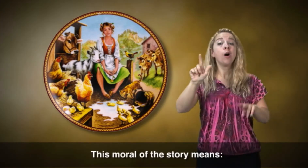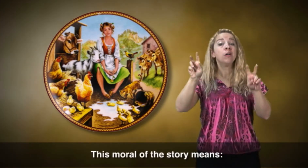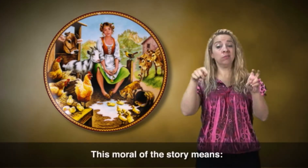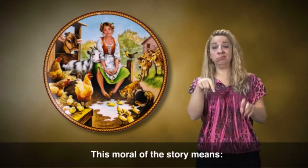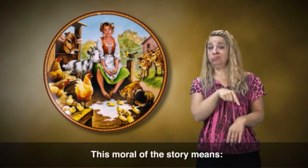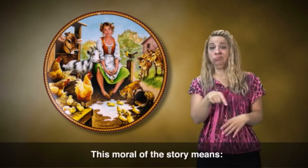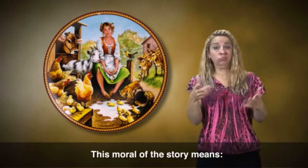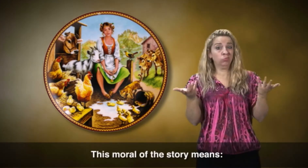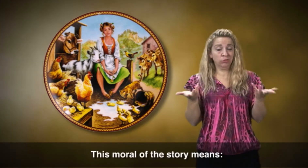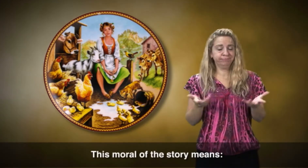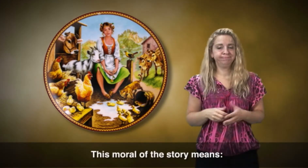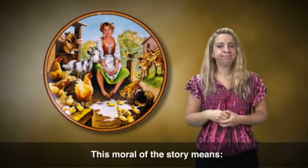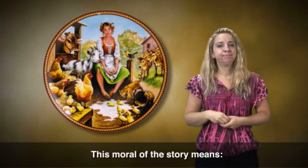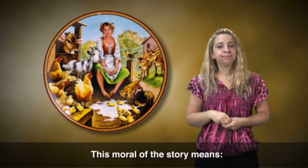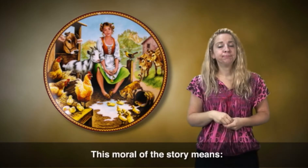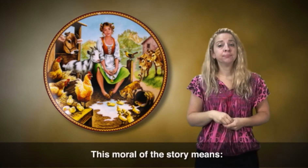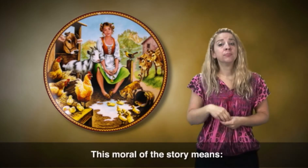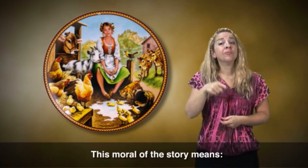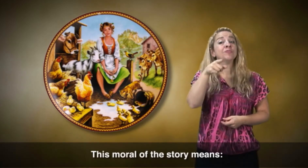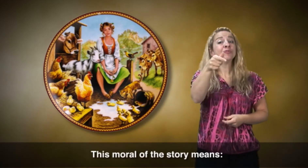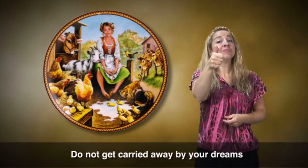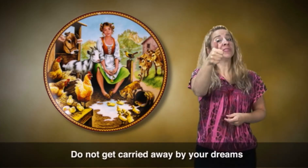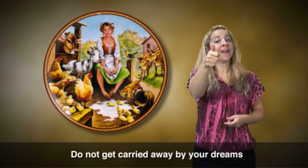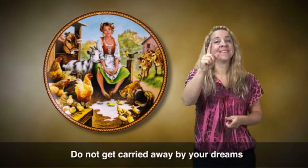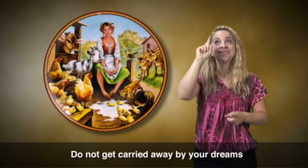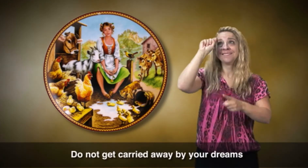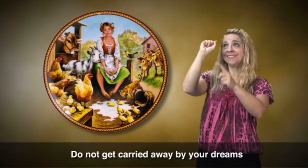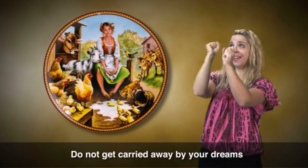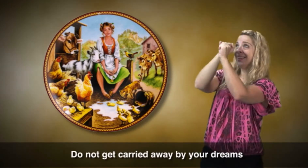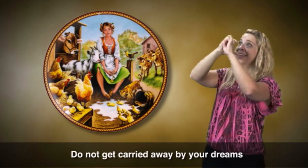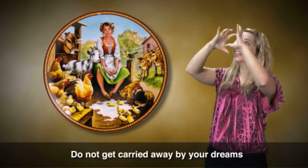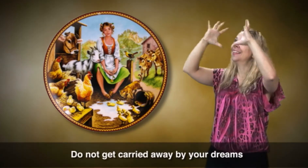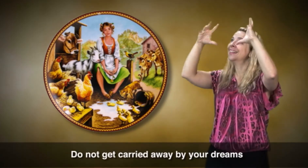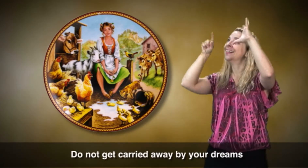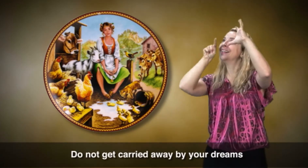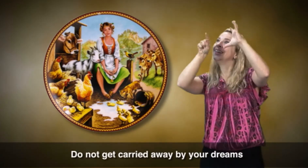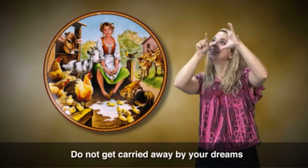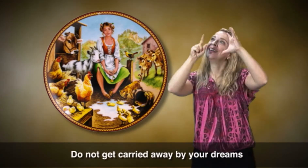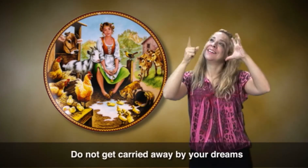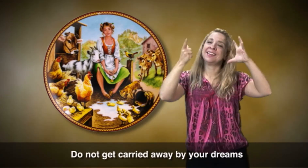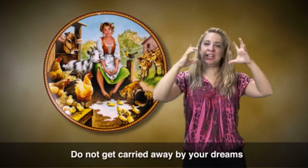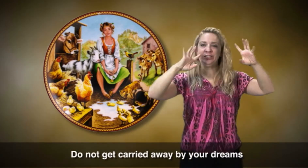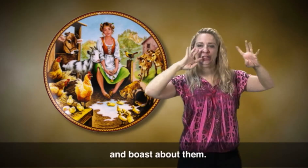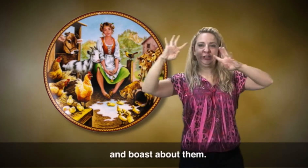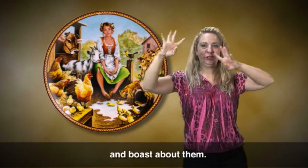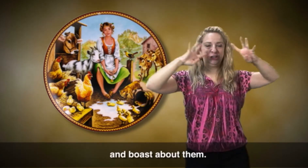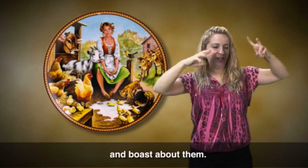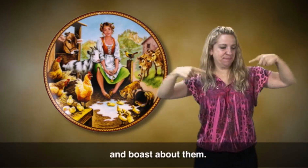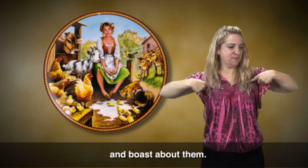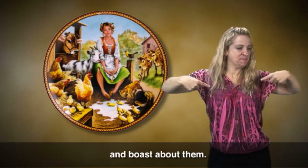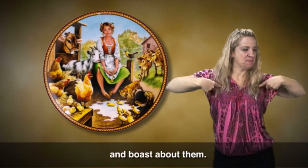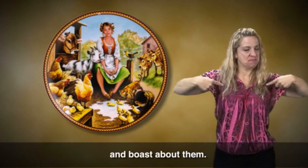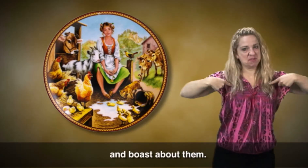This moral of the story means, do not get carried away by your dreams, and boast about them.